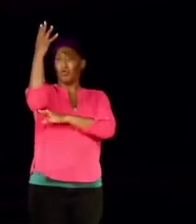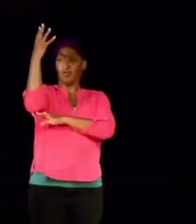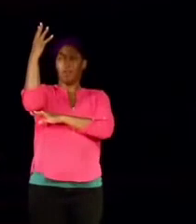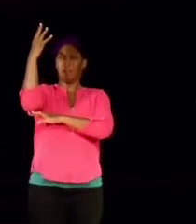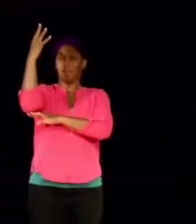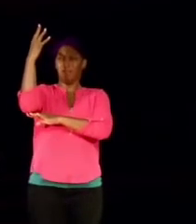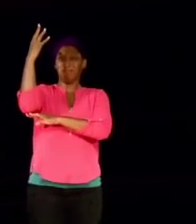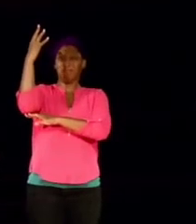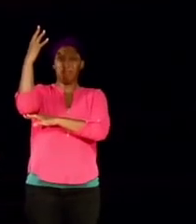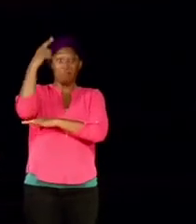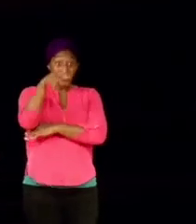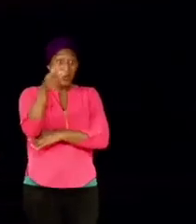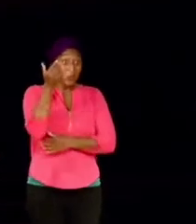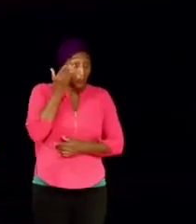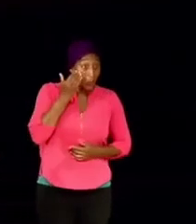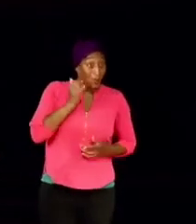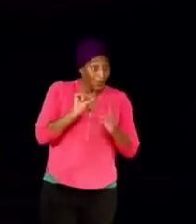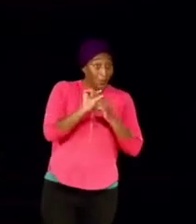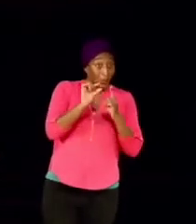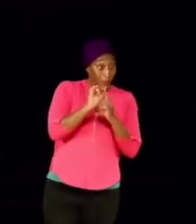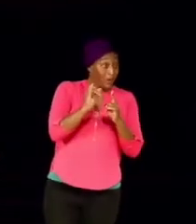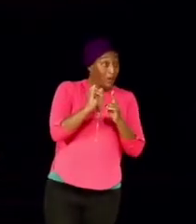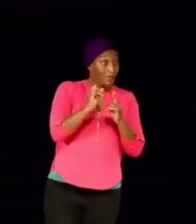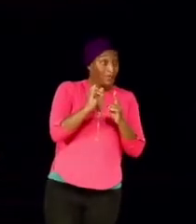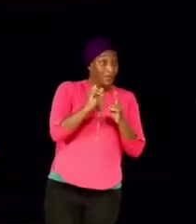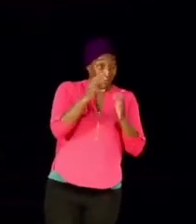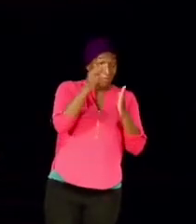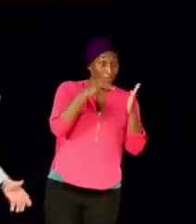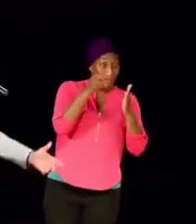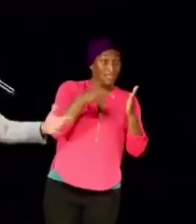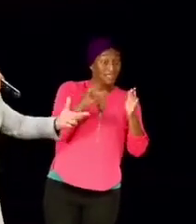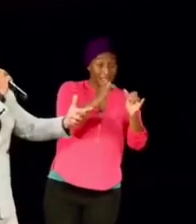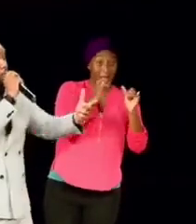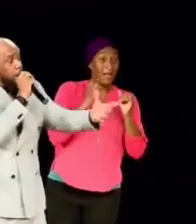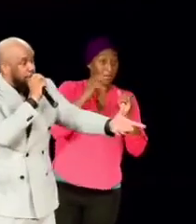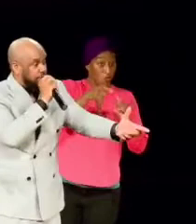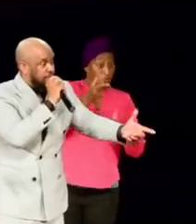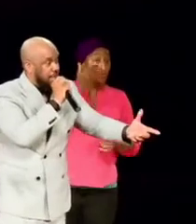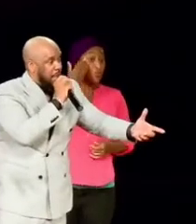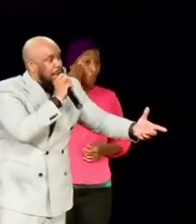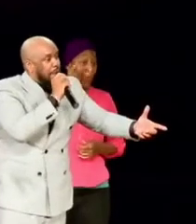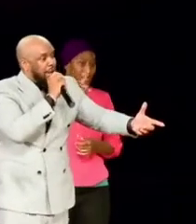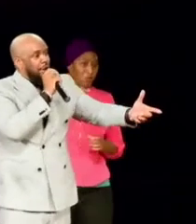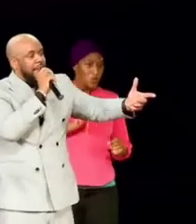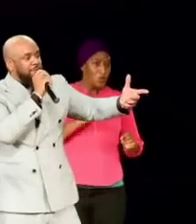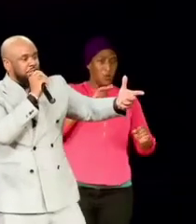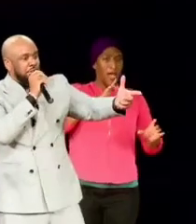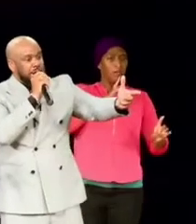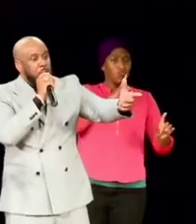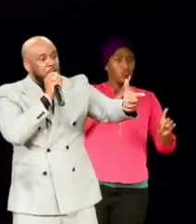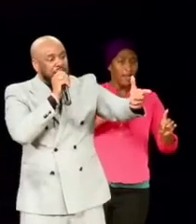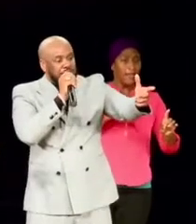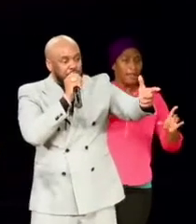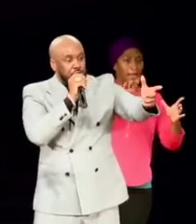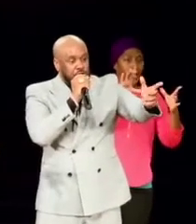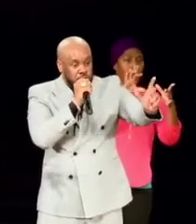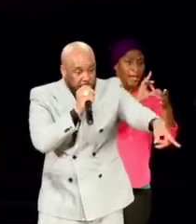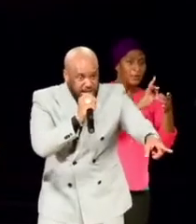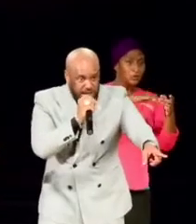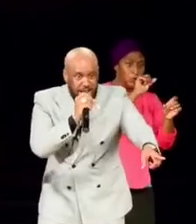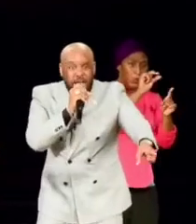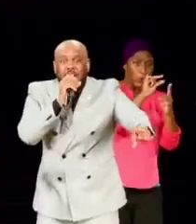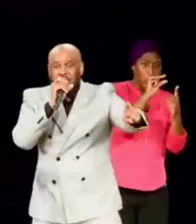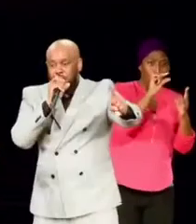Are y'all working the word with me? See, if you work the word, you'll find out that the word works. I don't have to do any motivational